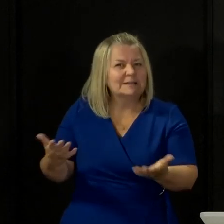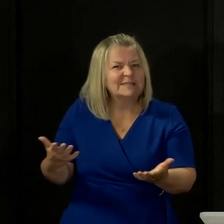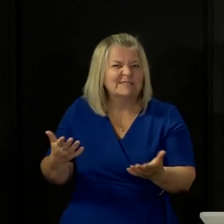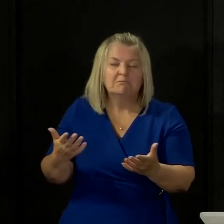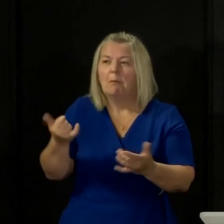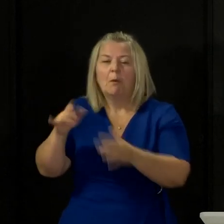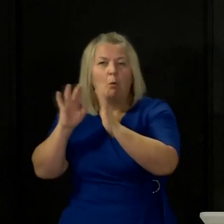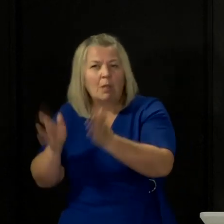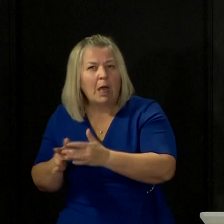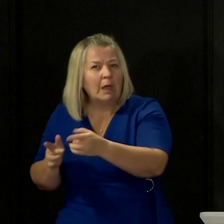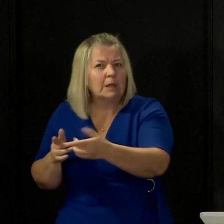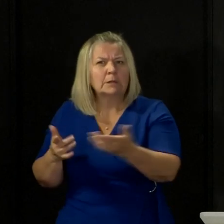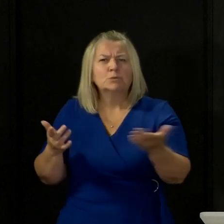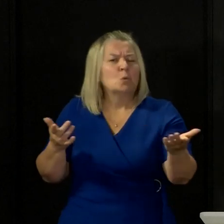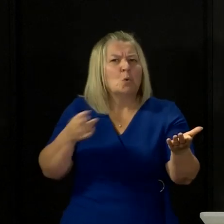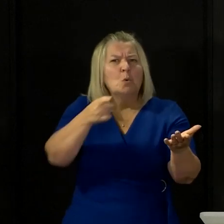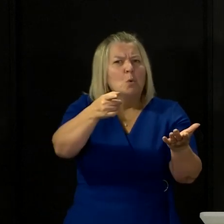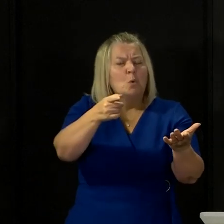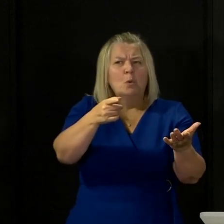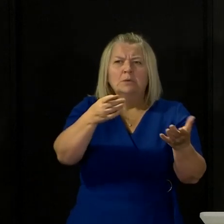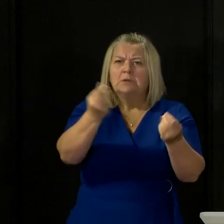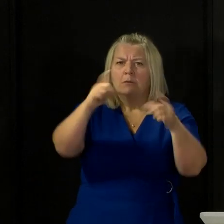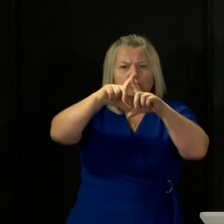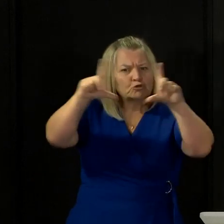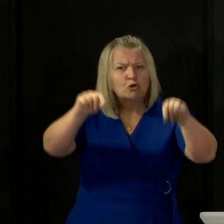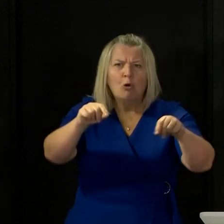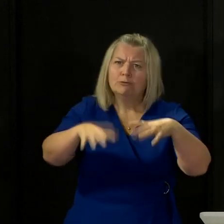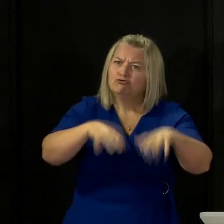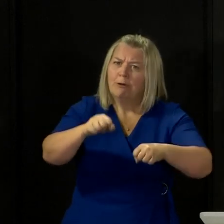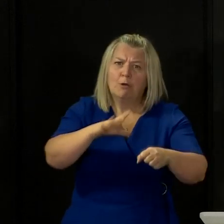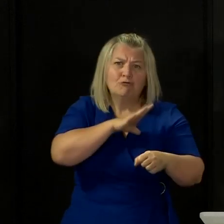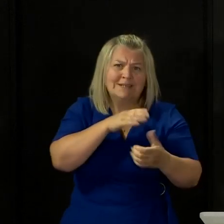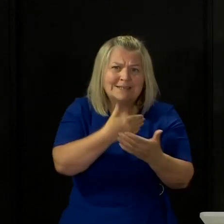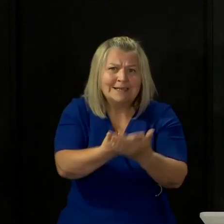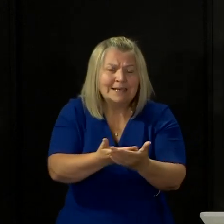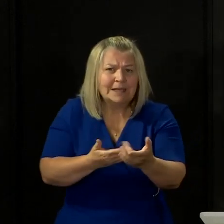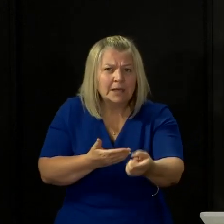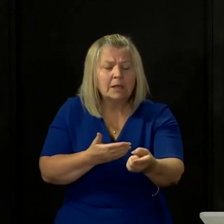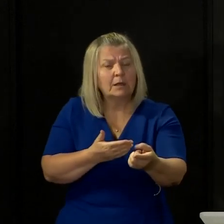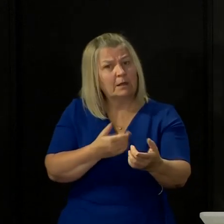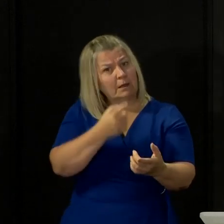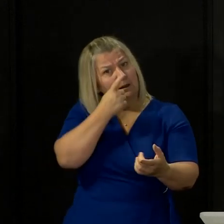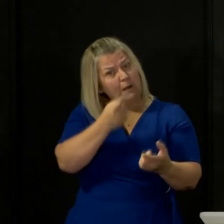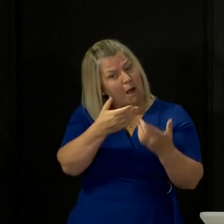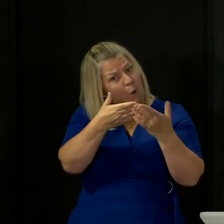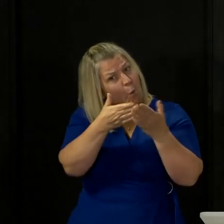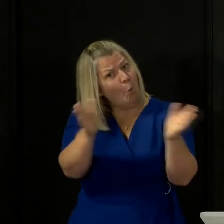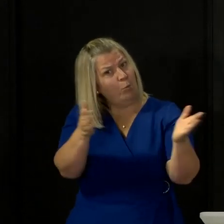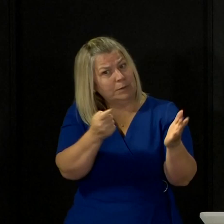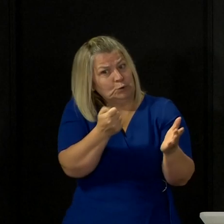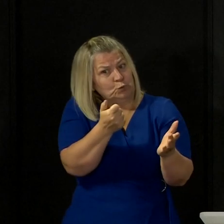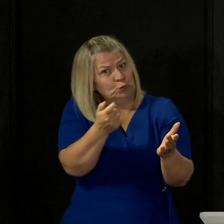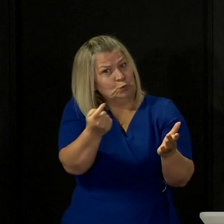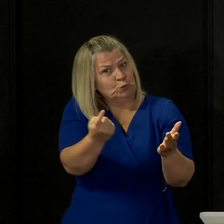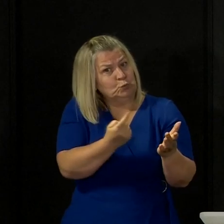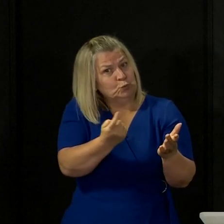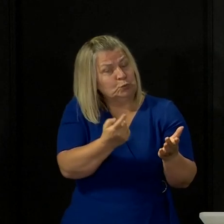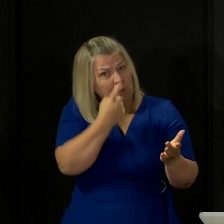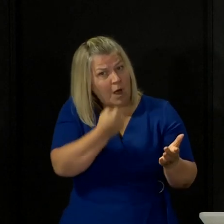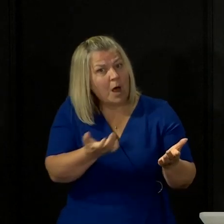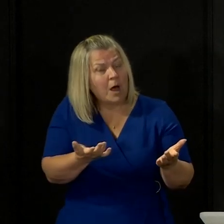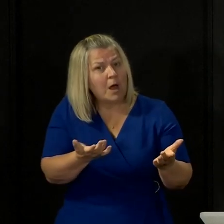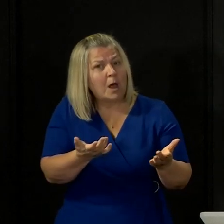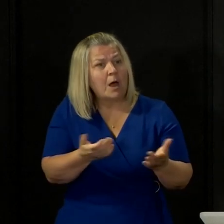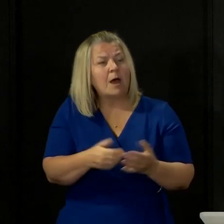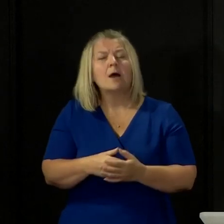to reopen. Can you give those shops any indication when they may be able to open up their doors to customers again? Well, we did